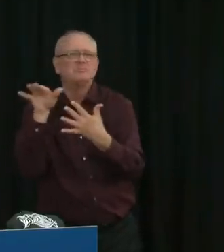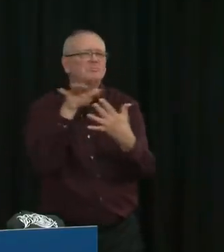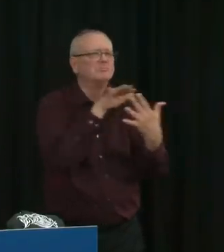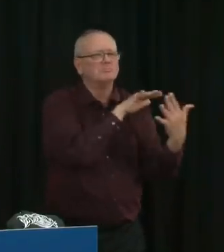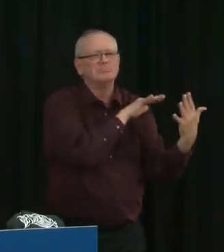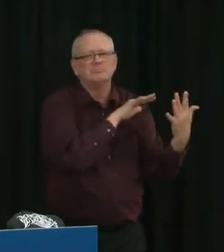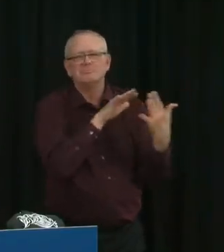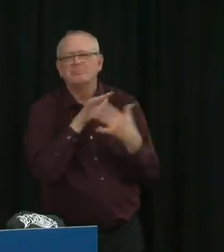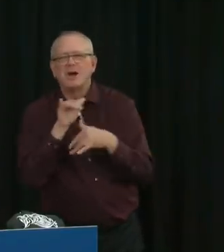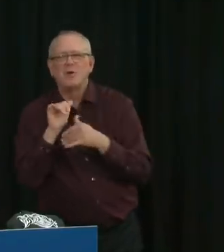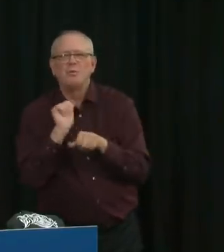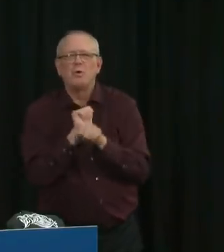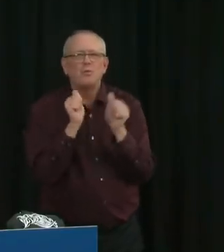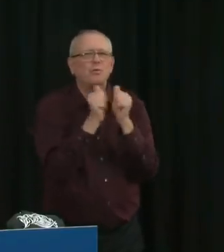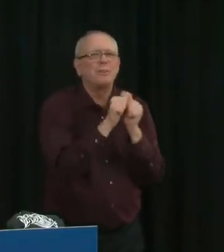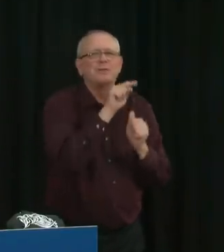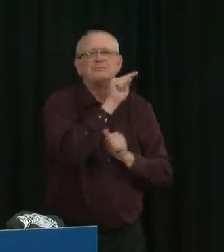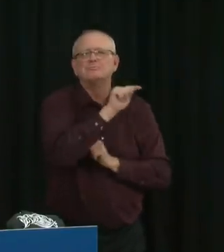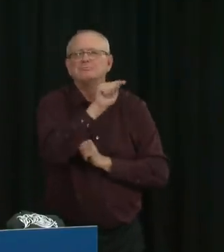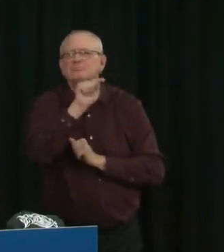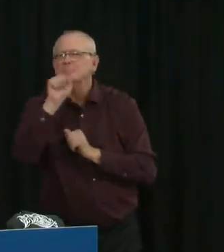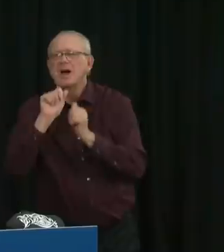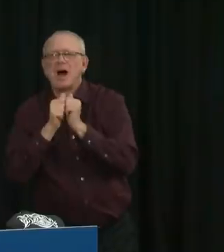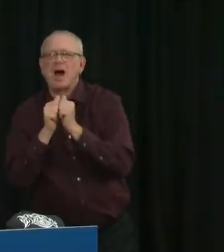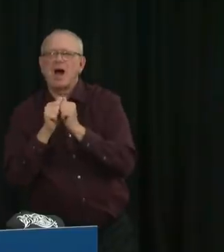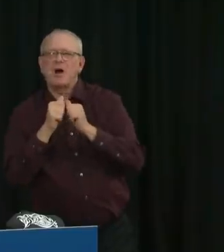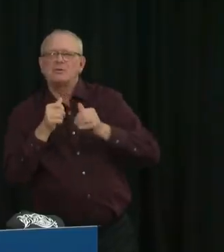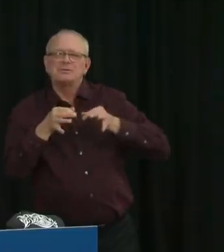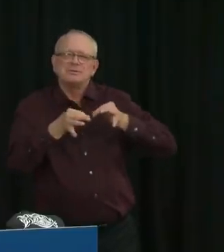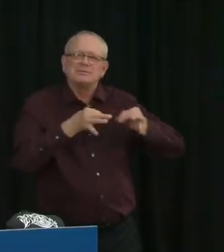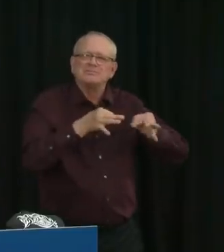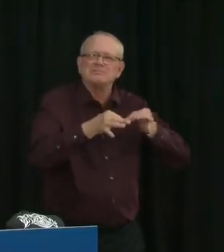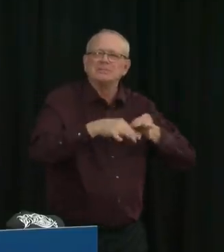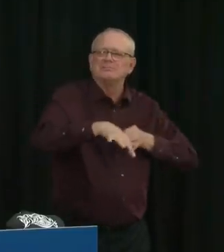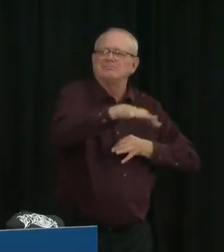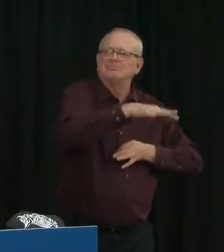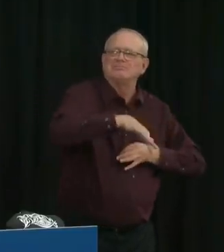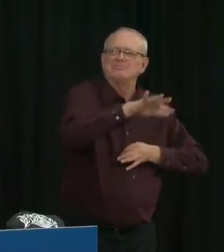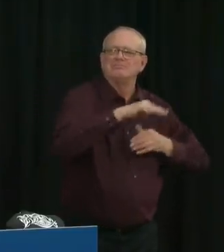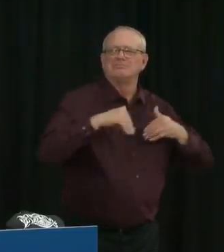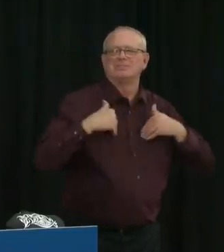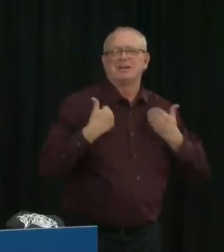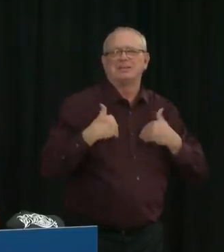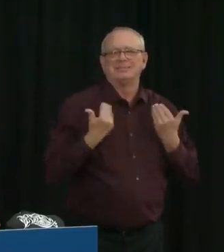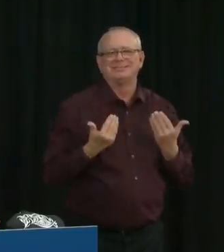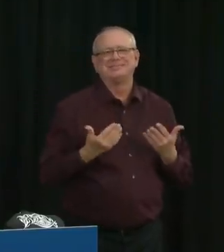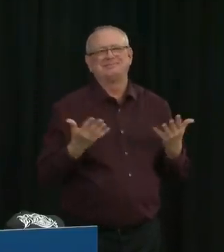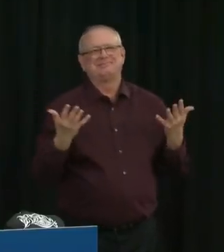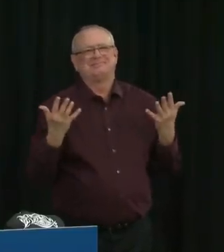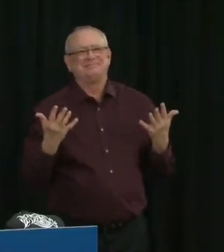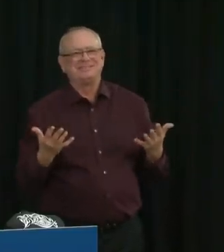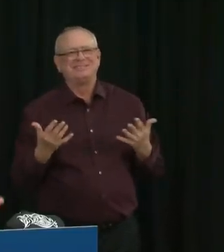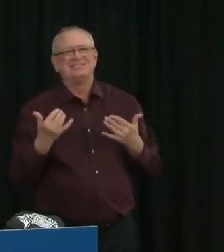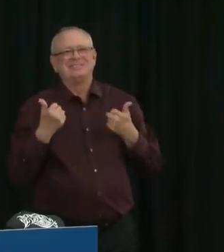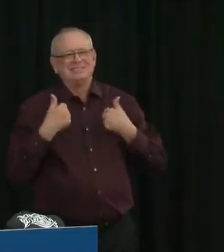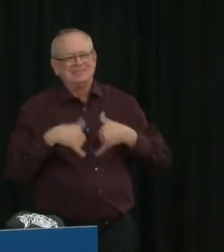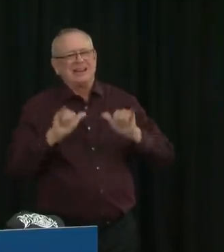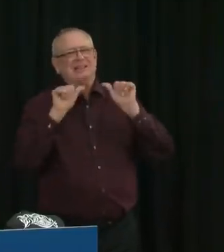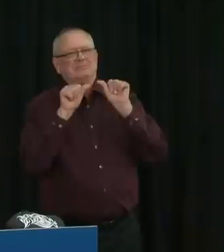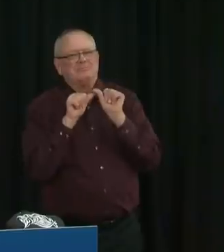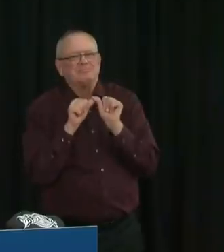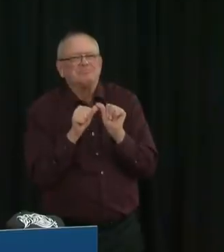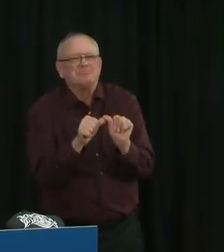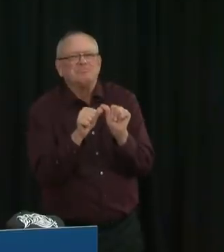particular demographic. But ultimately, it really does boil down to making sure that we do keep trying and we do keep